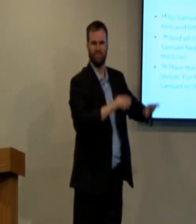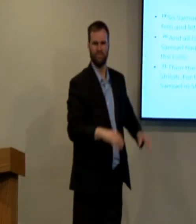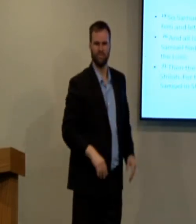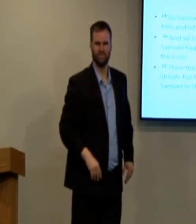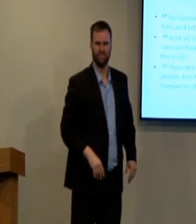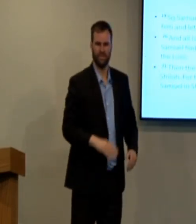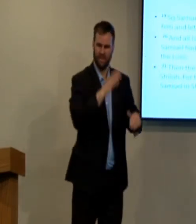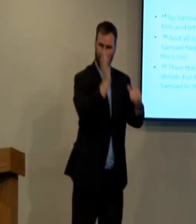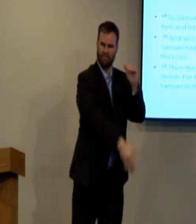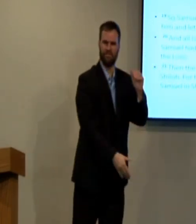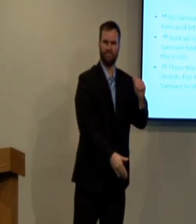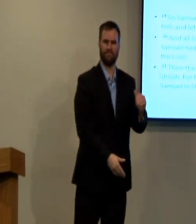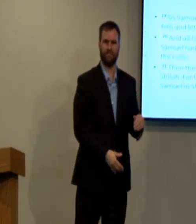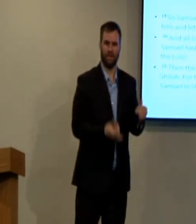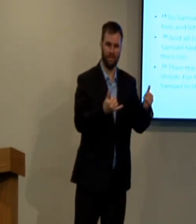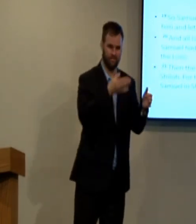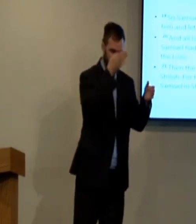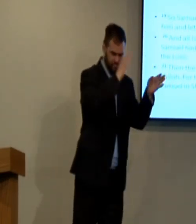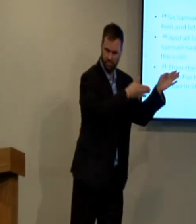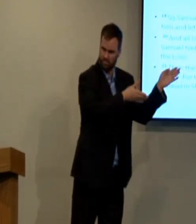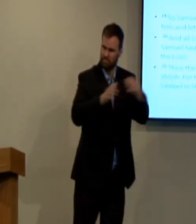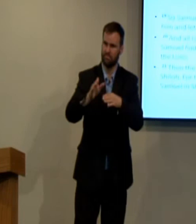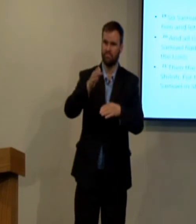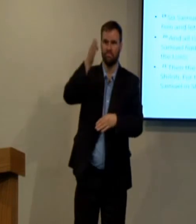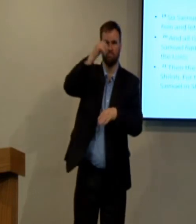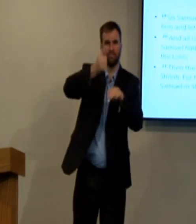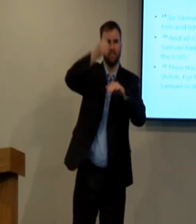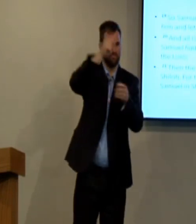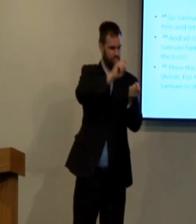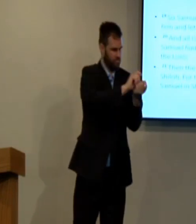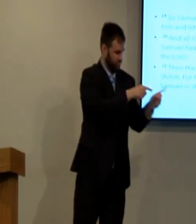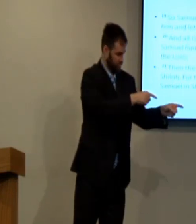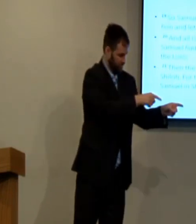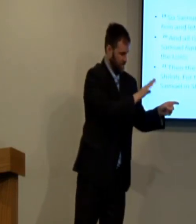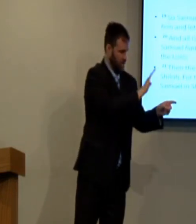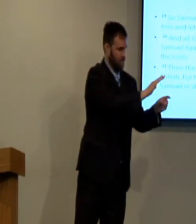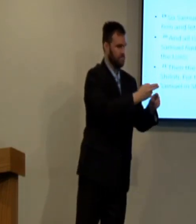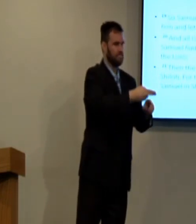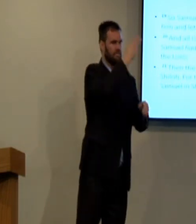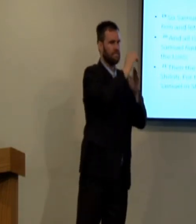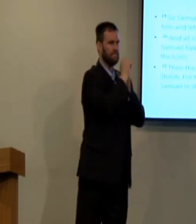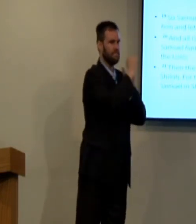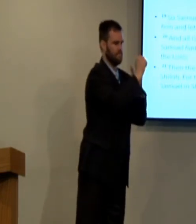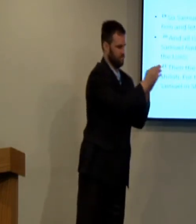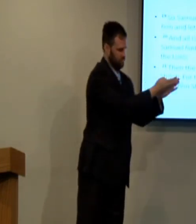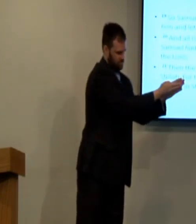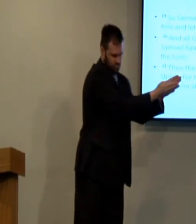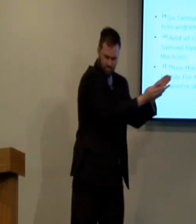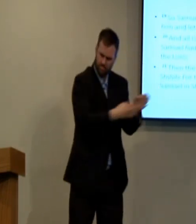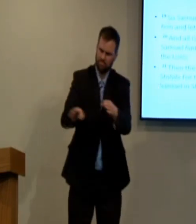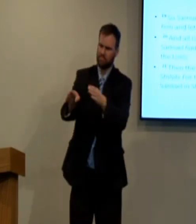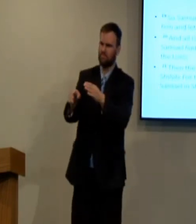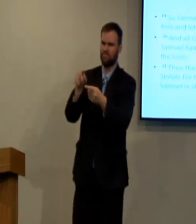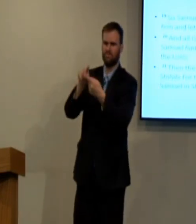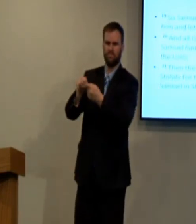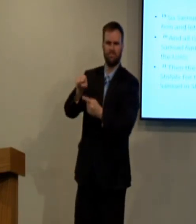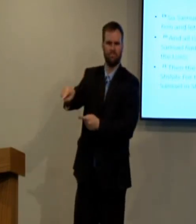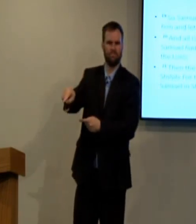be forgiven and he would be completely cut off. And God turned his attention to what the previous leader,